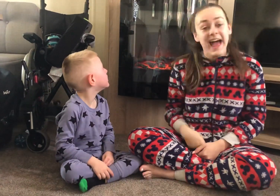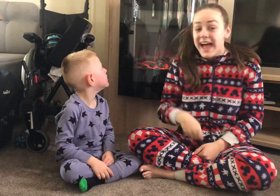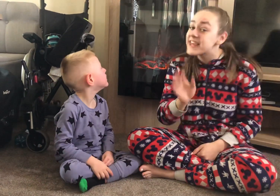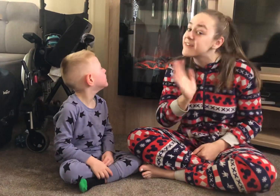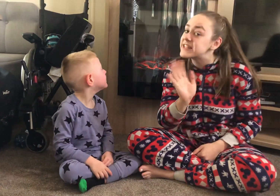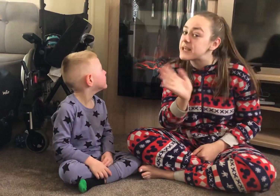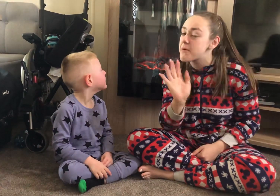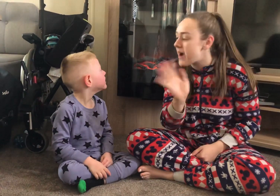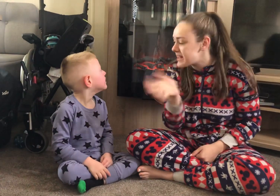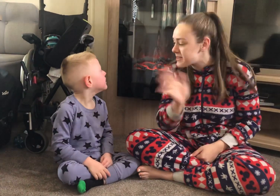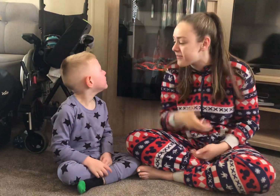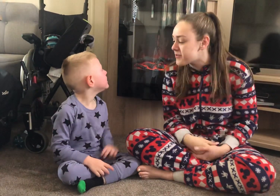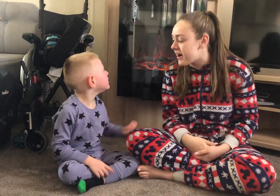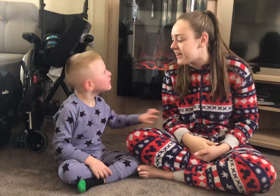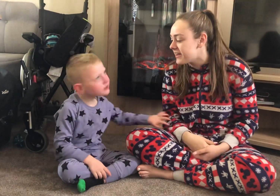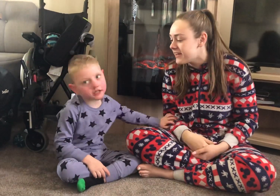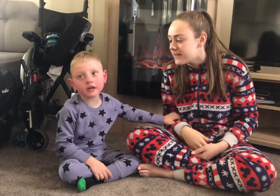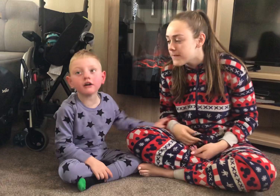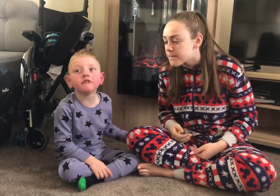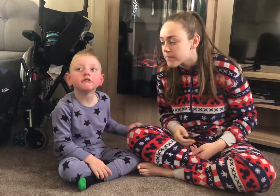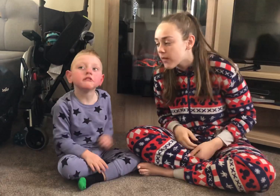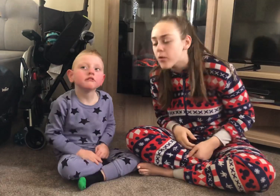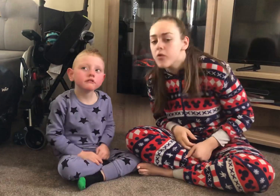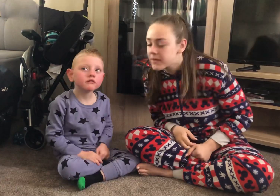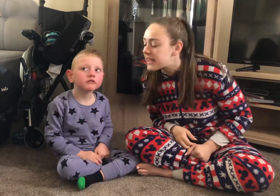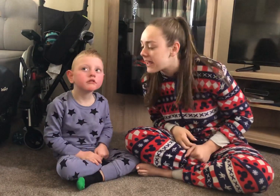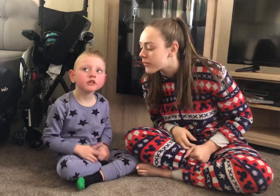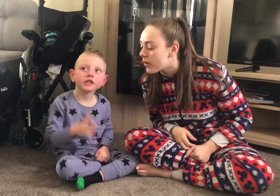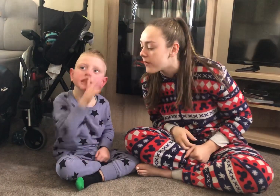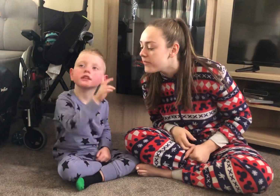And should we say bye-bye to everyone? No. Blow them a kiss, go on.